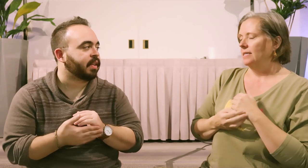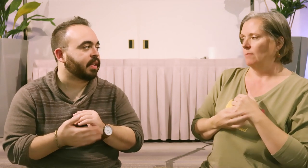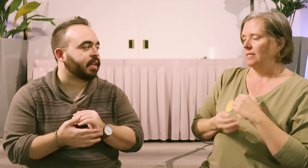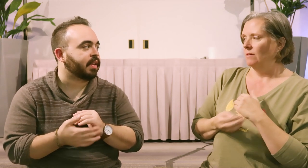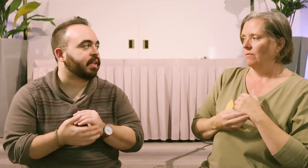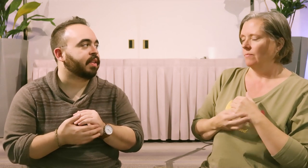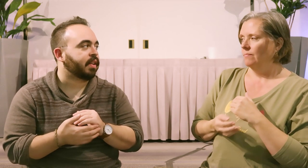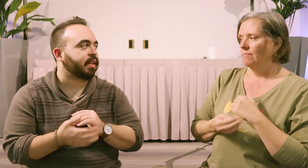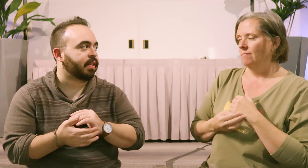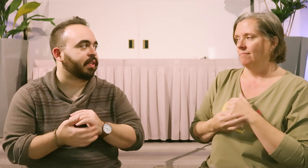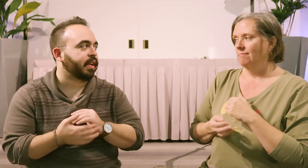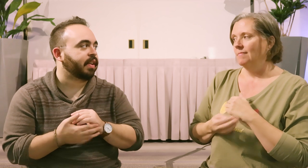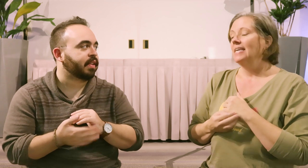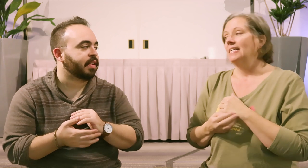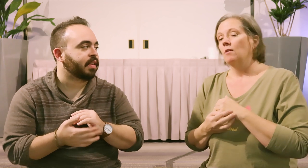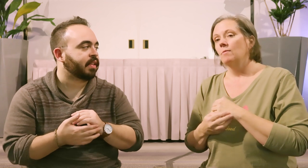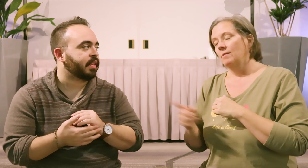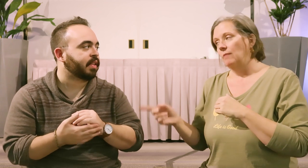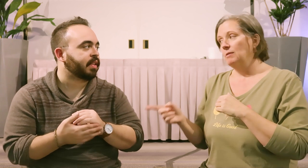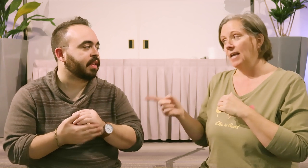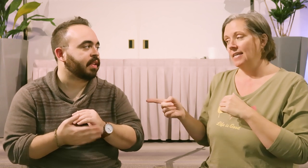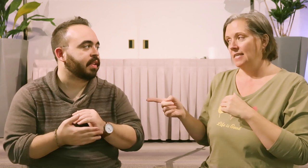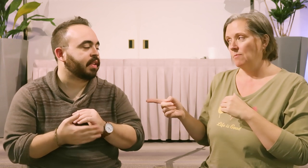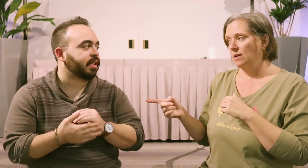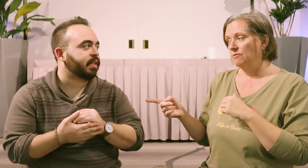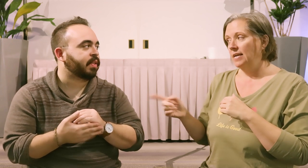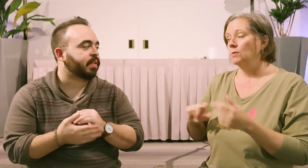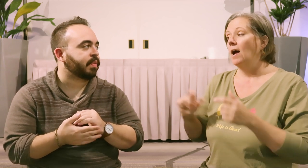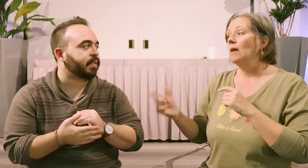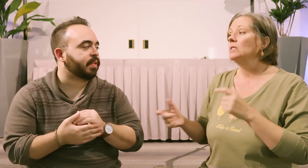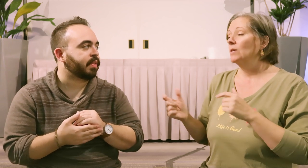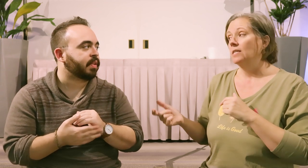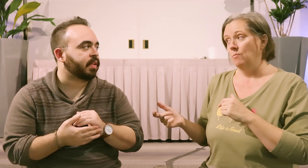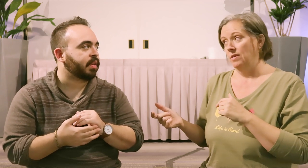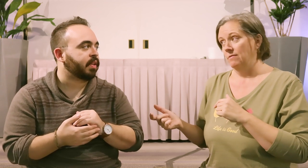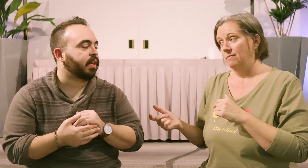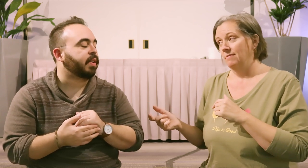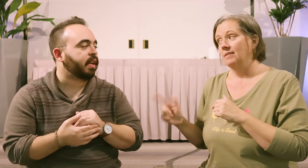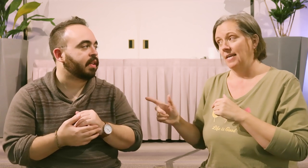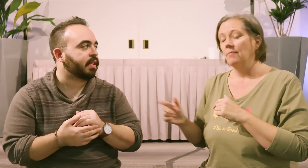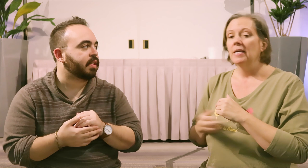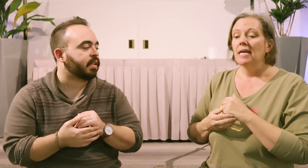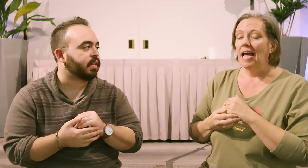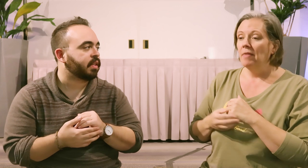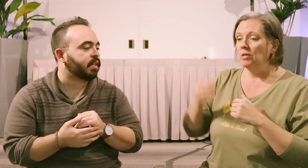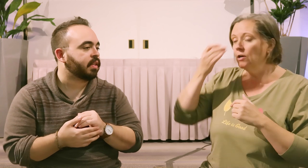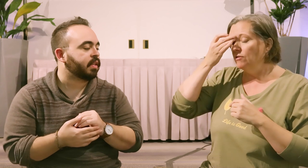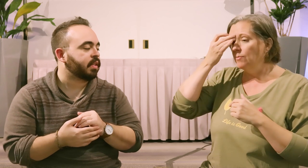accept myself. Okay. Now a lot of people don't like that second part of the phrase so I will switch it up with you. Okay. Yeah. And then when you go through the